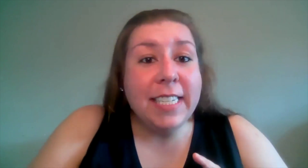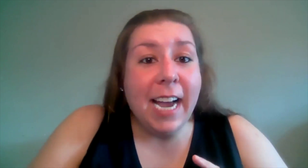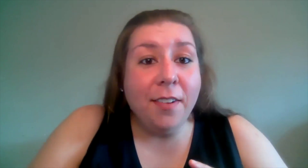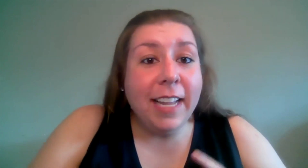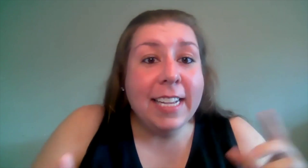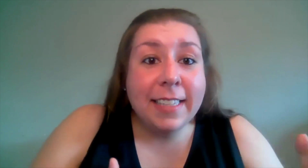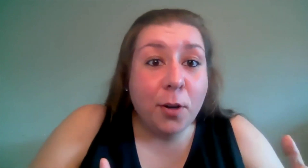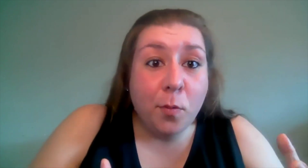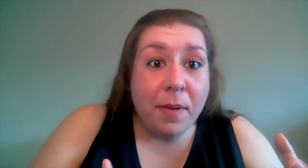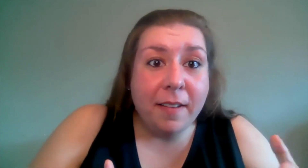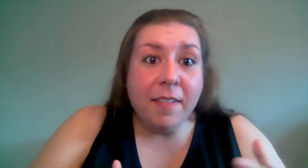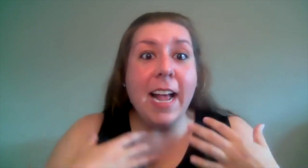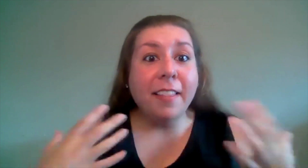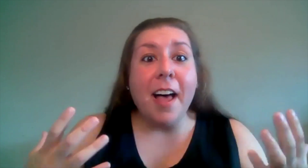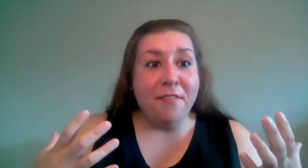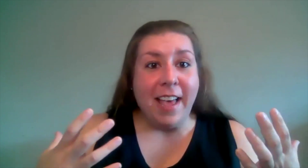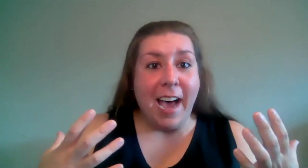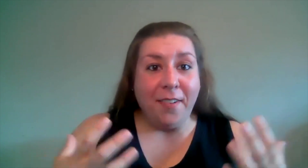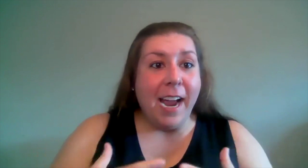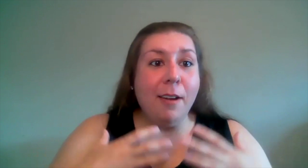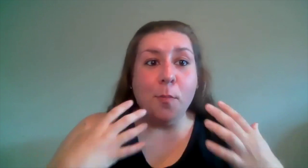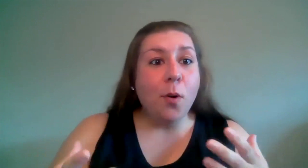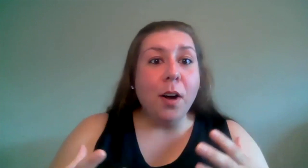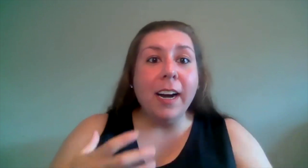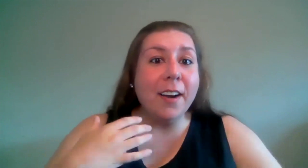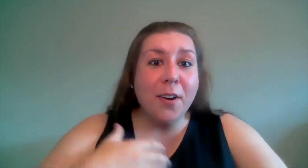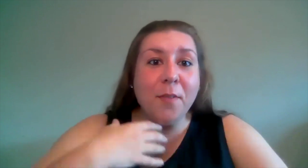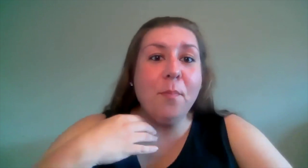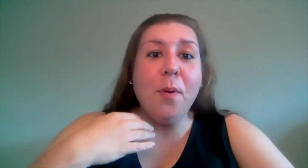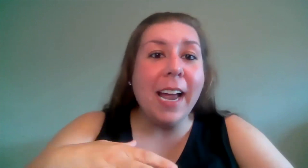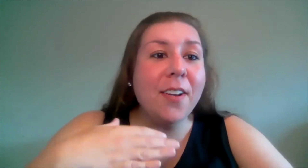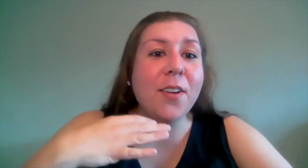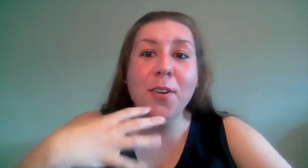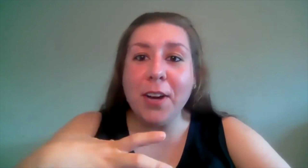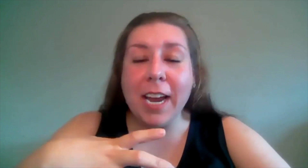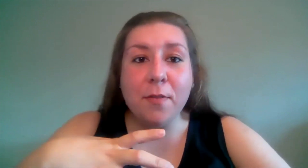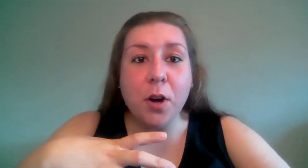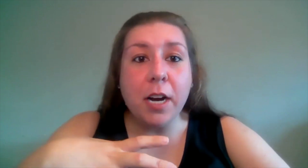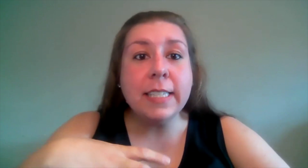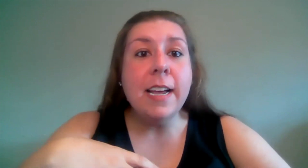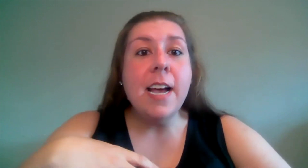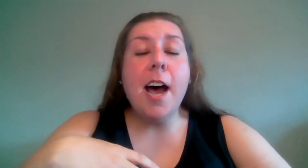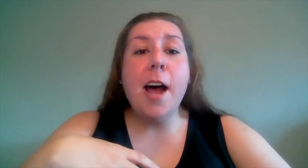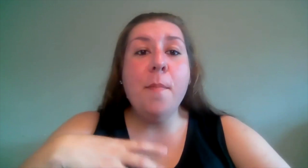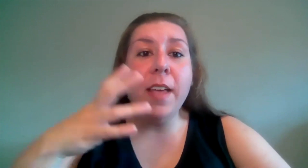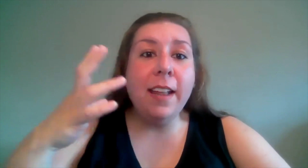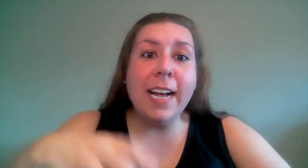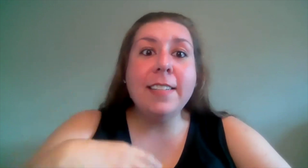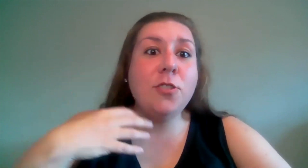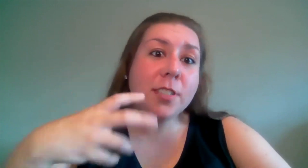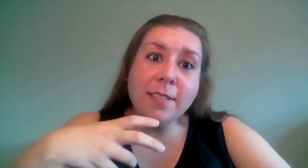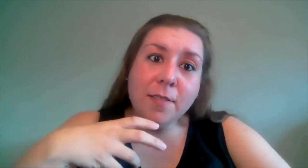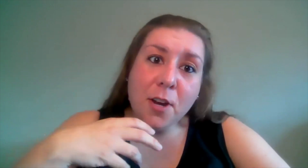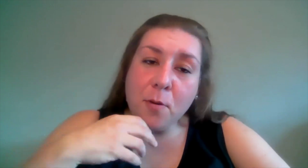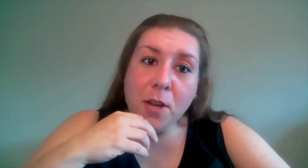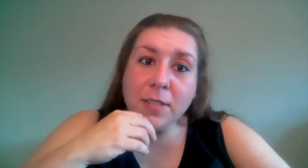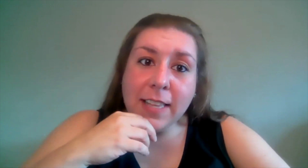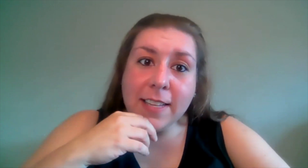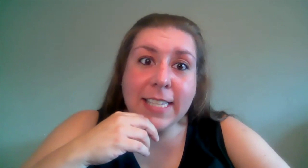in town less little women and i love that right more brand new creative works um and less just you know using the